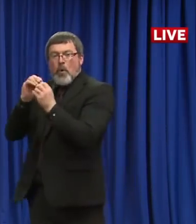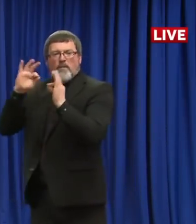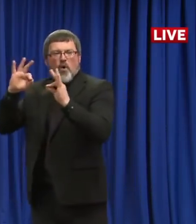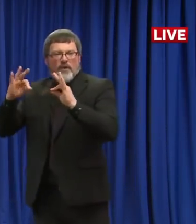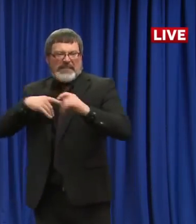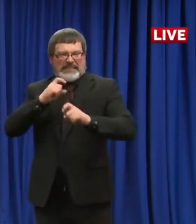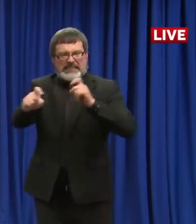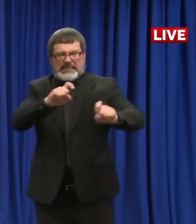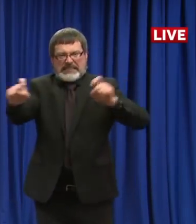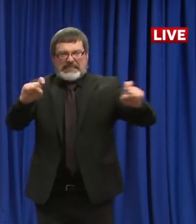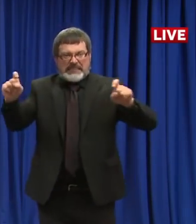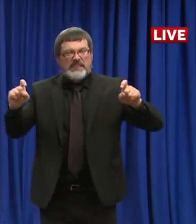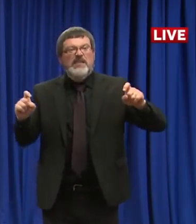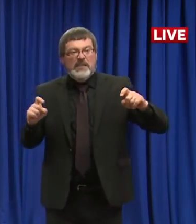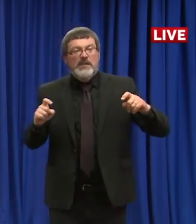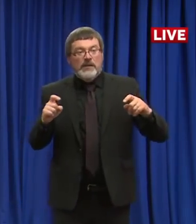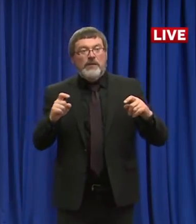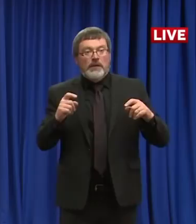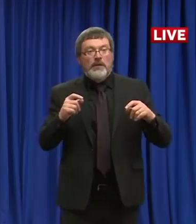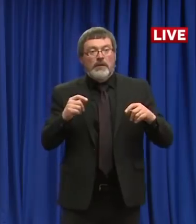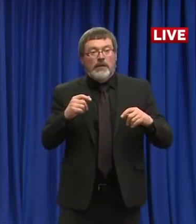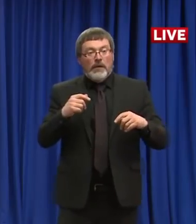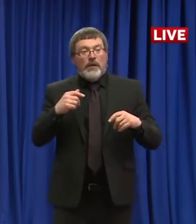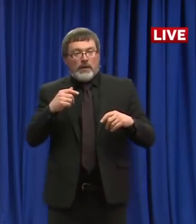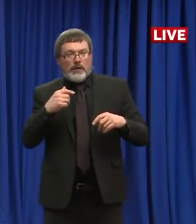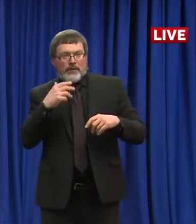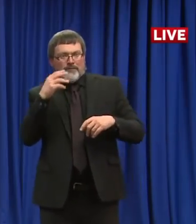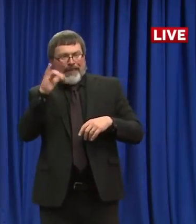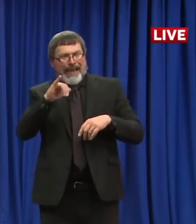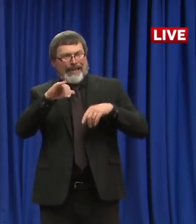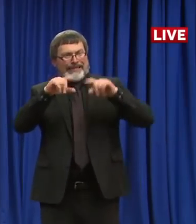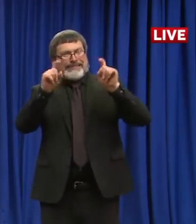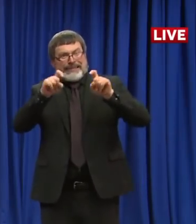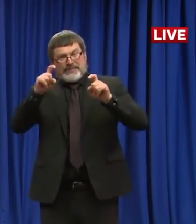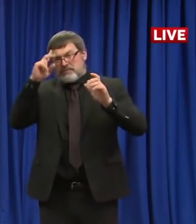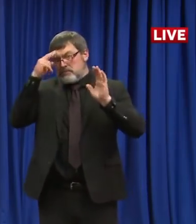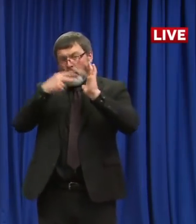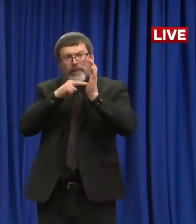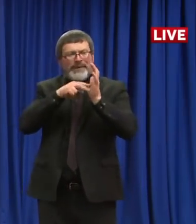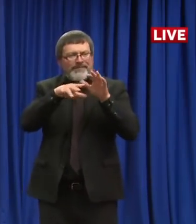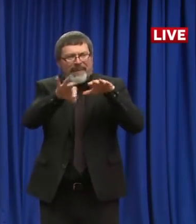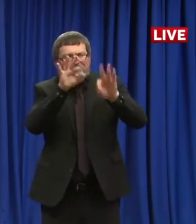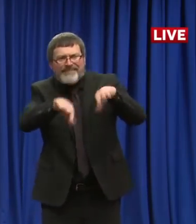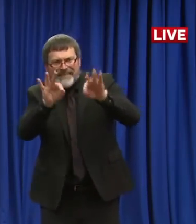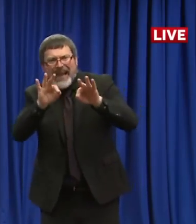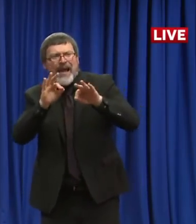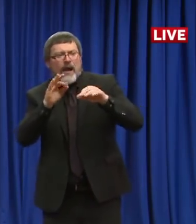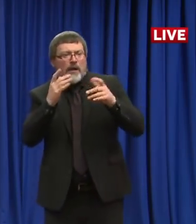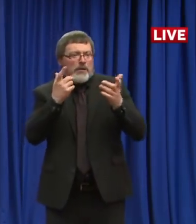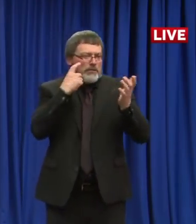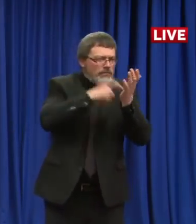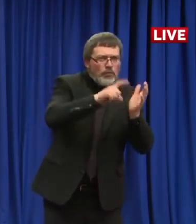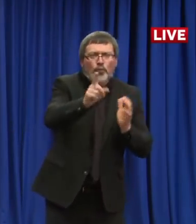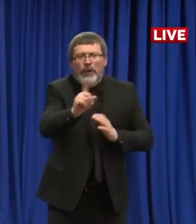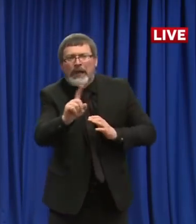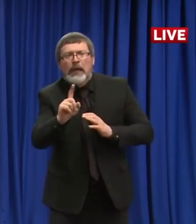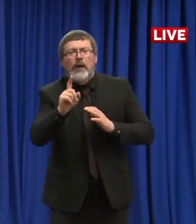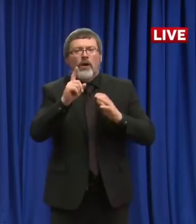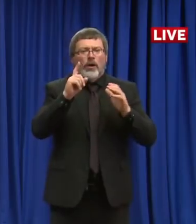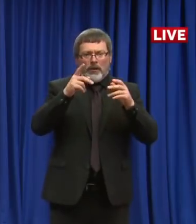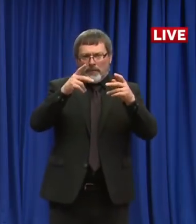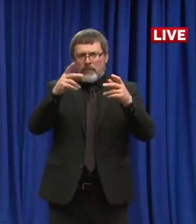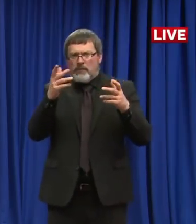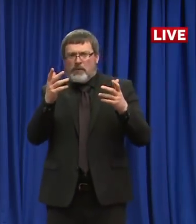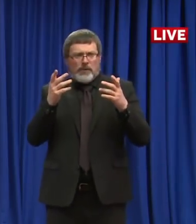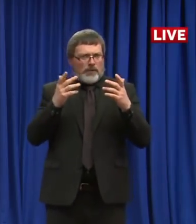to new outbreaks or new clusters, whether it's at a long-term care facility or in a community location. We need to be